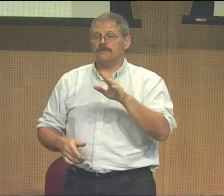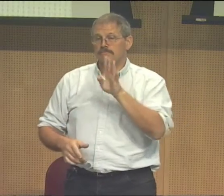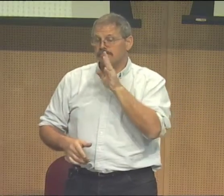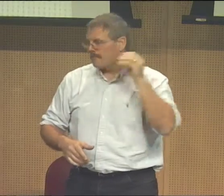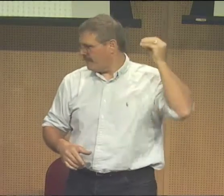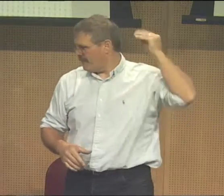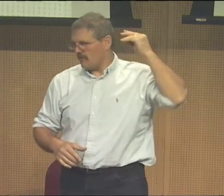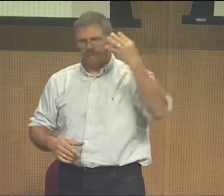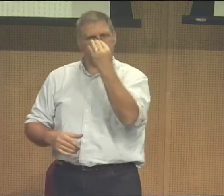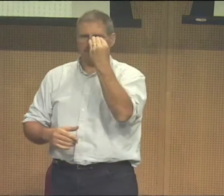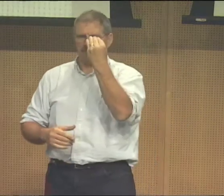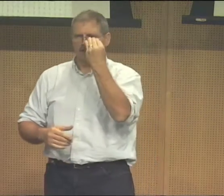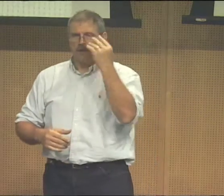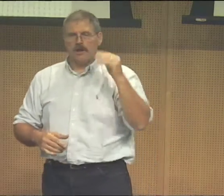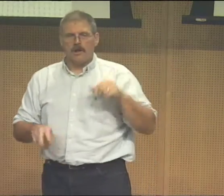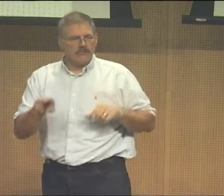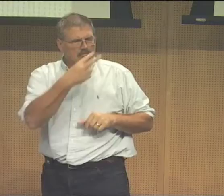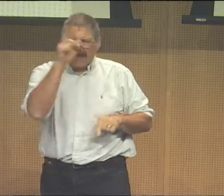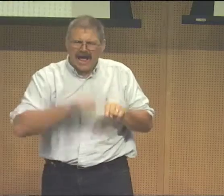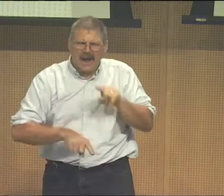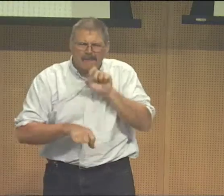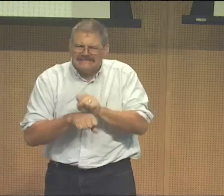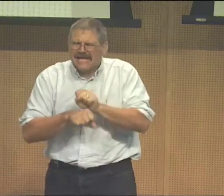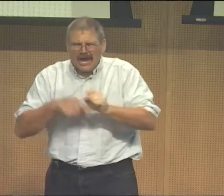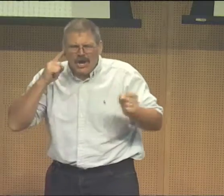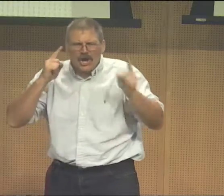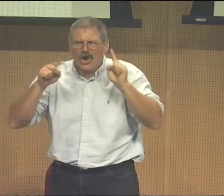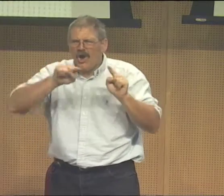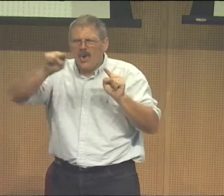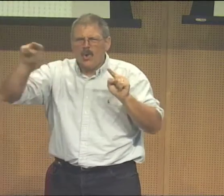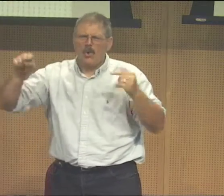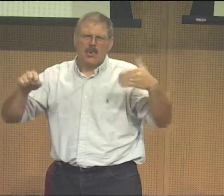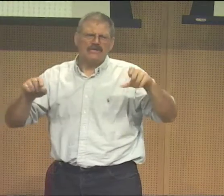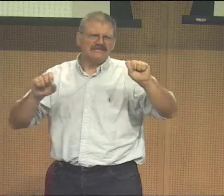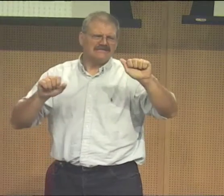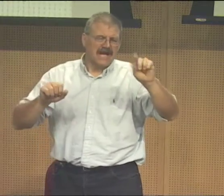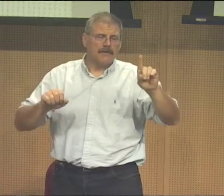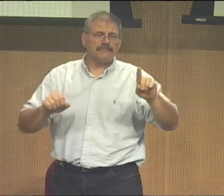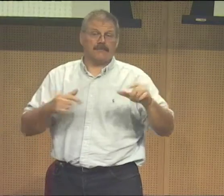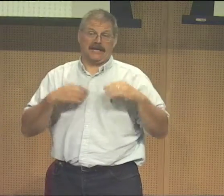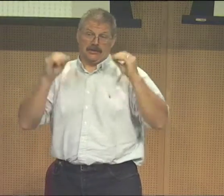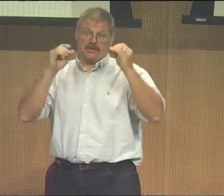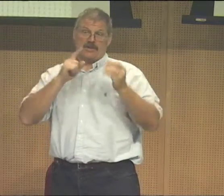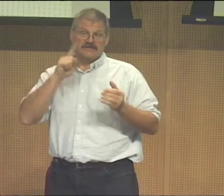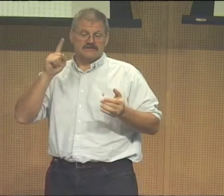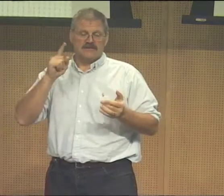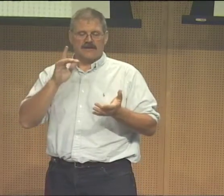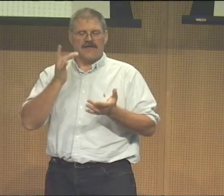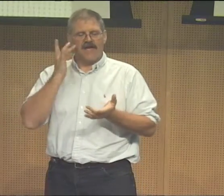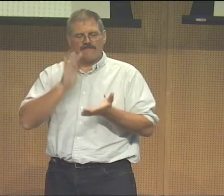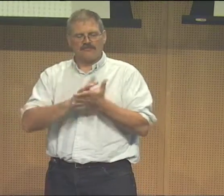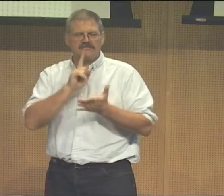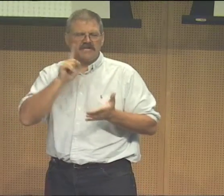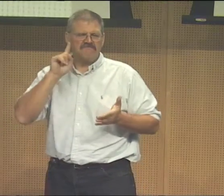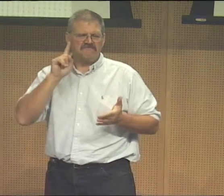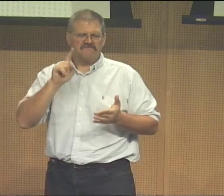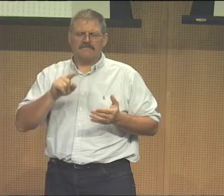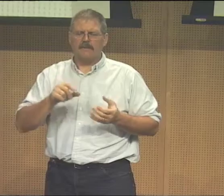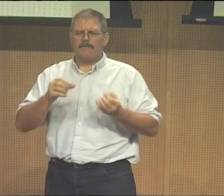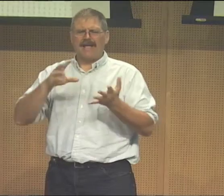do all kinds of mechanical things. We test them in vitro to see if they're deaf. It's very... And